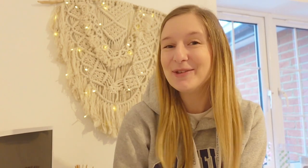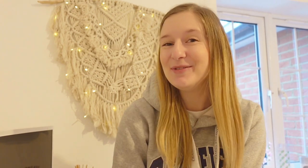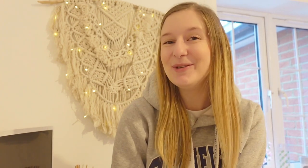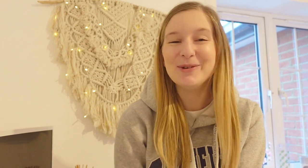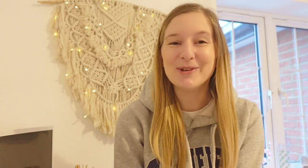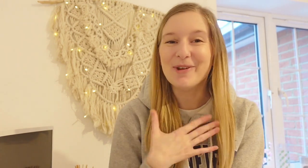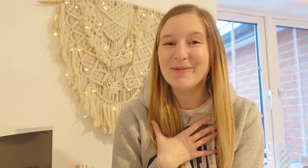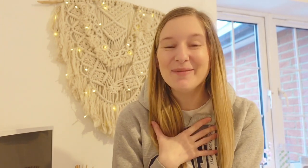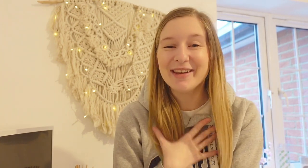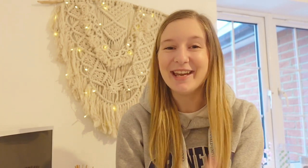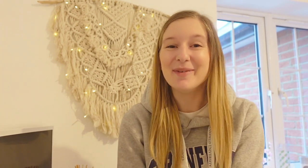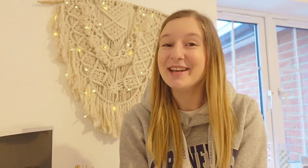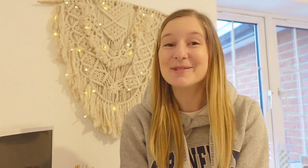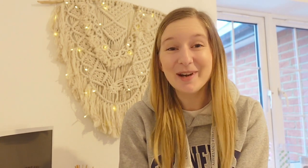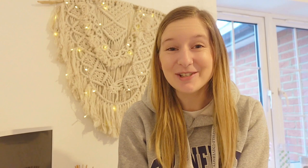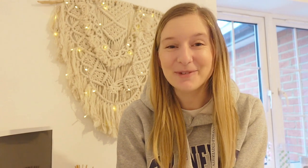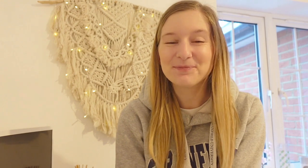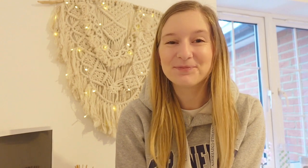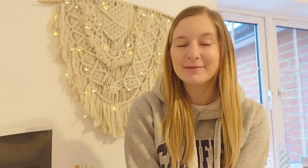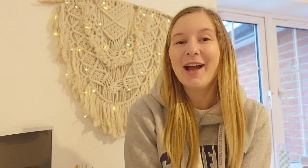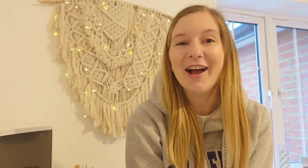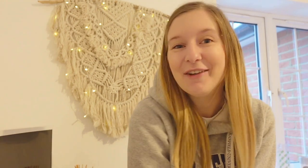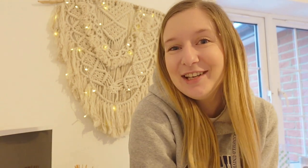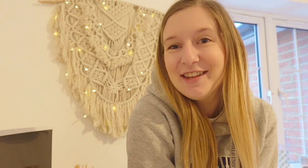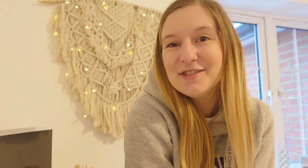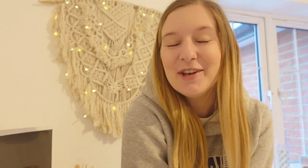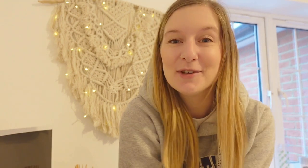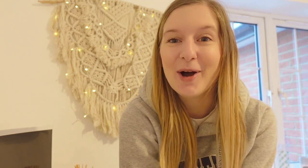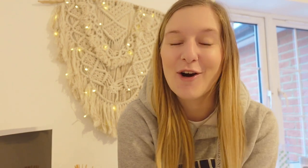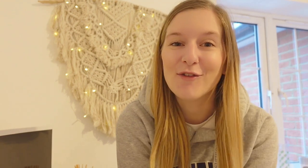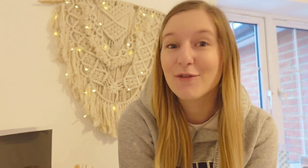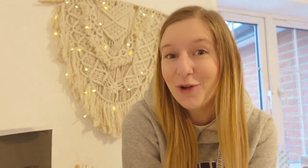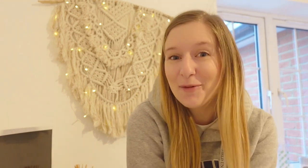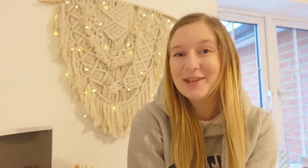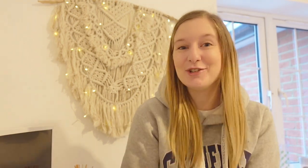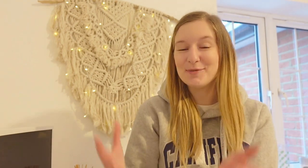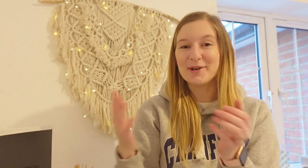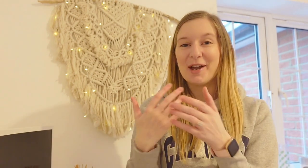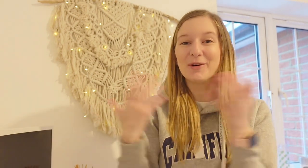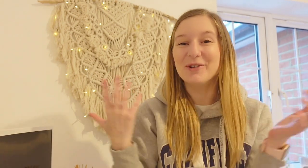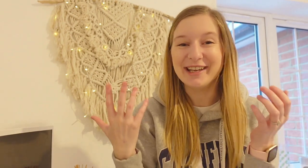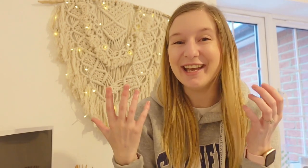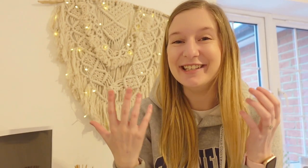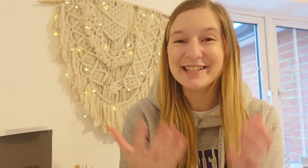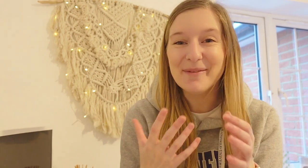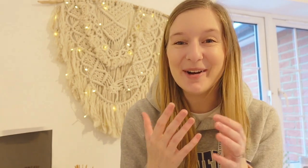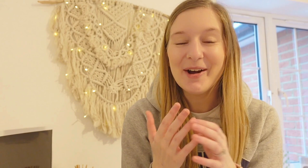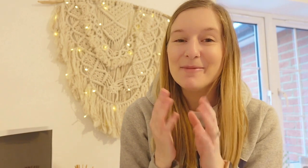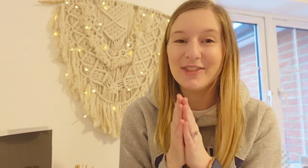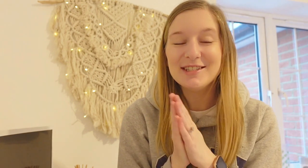those of you who don't know me my name is Rachel. I'm releasing this video as part of Vlogmas just because I'm recording it in December but this